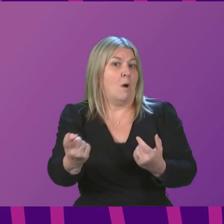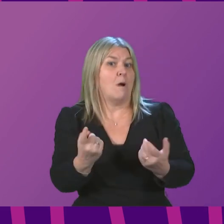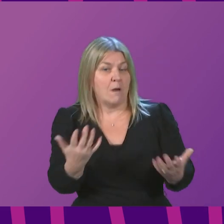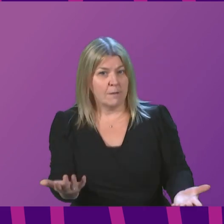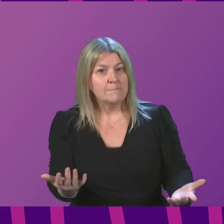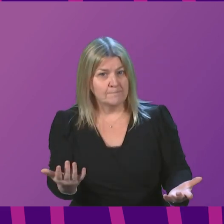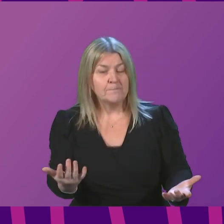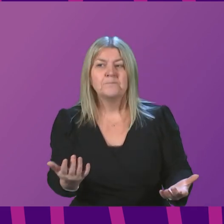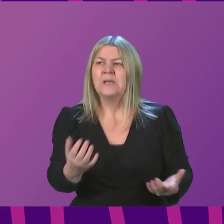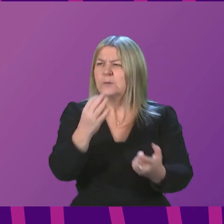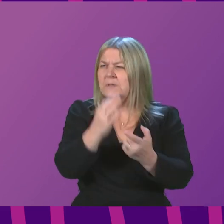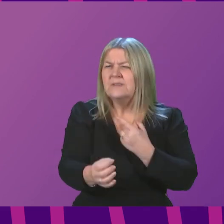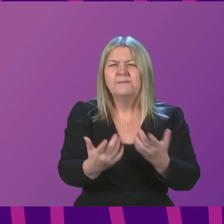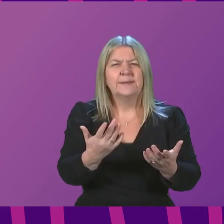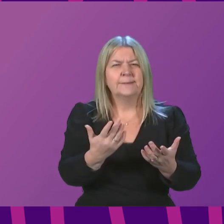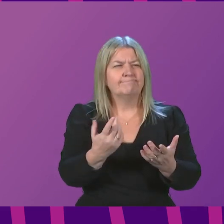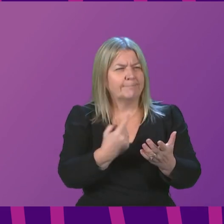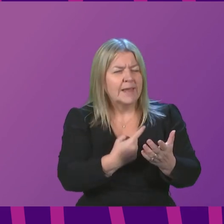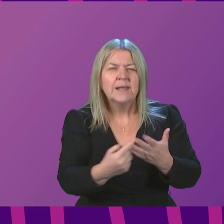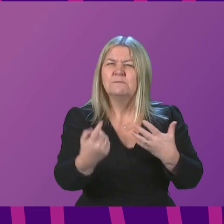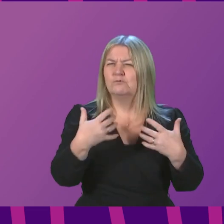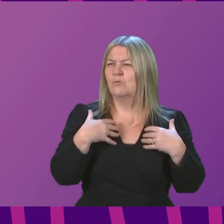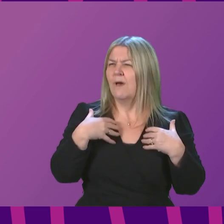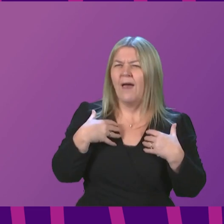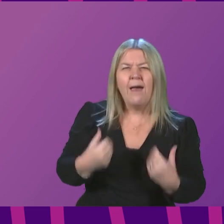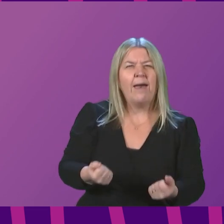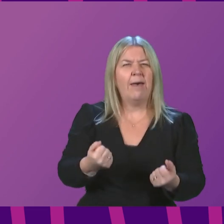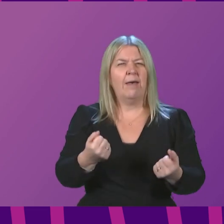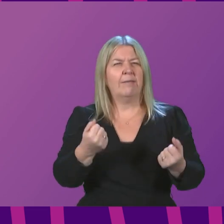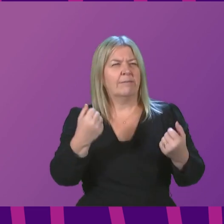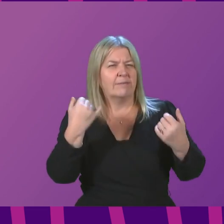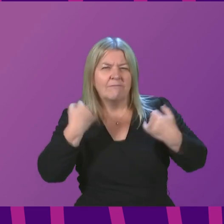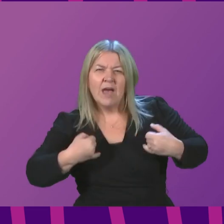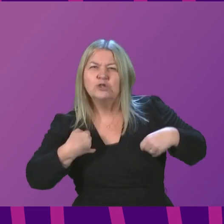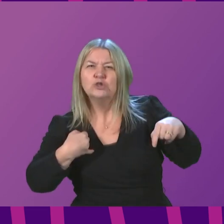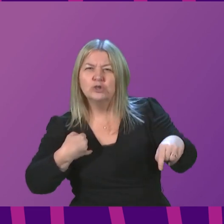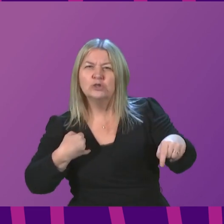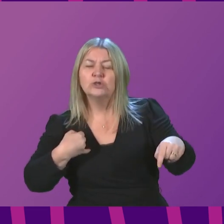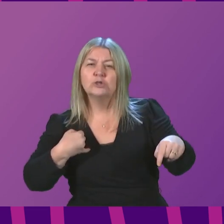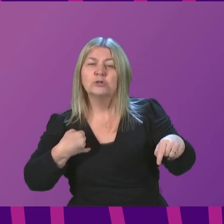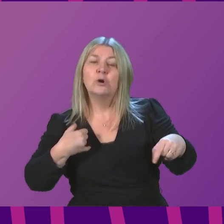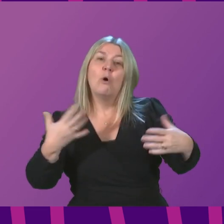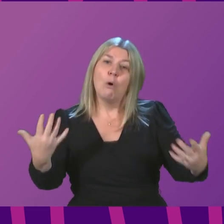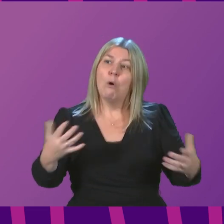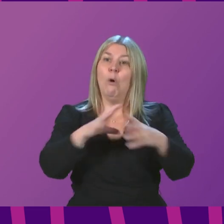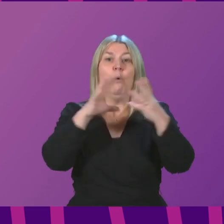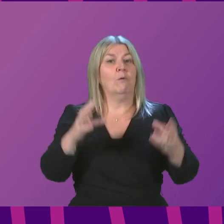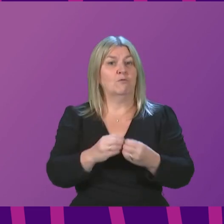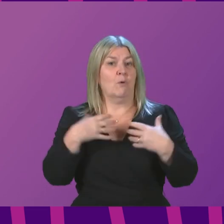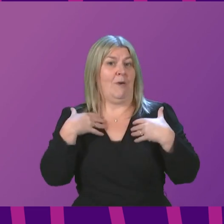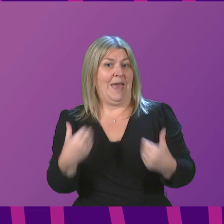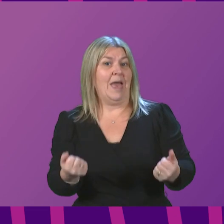individual health of people infected, but also the overall health impact of the